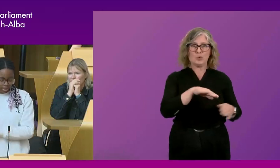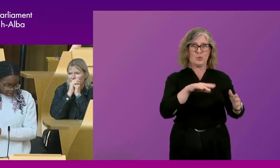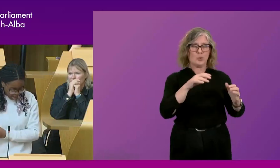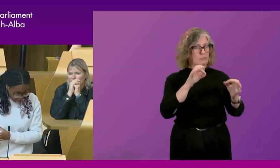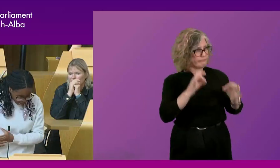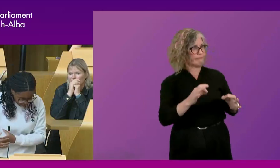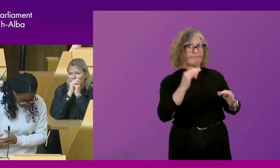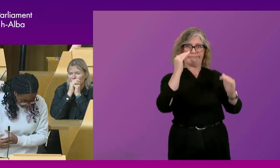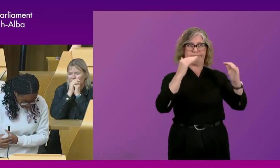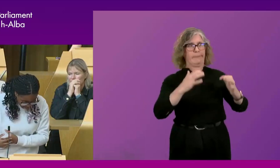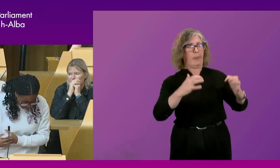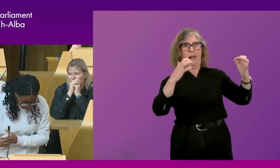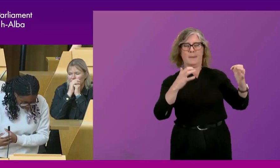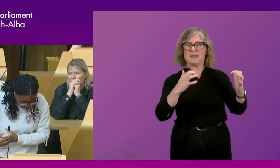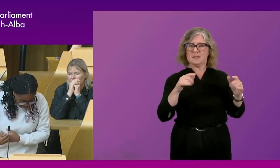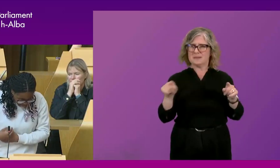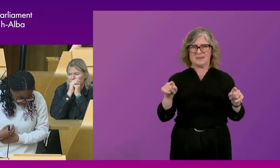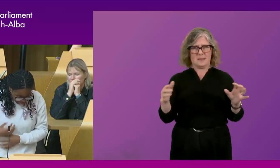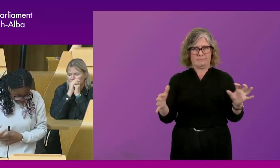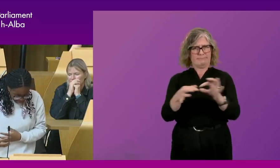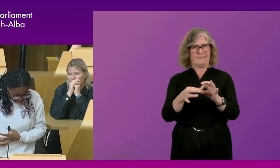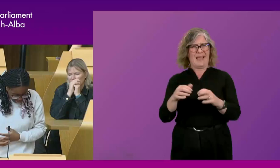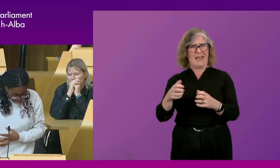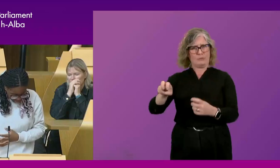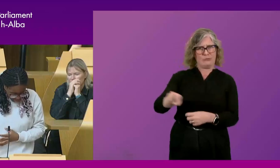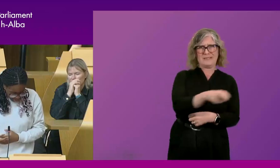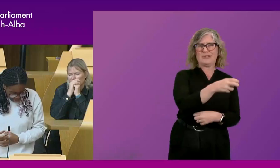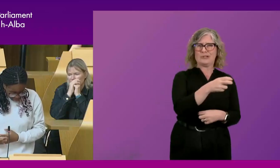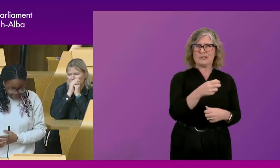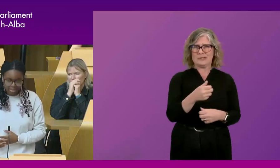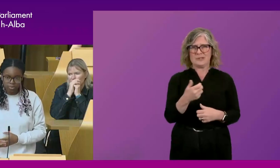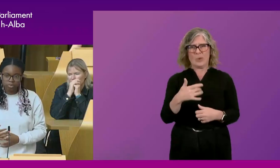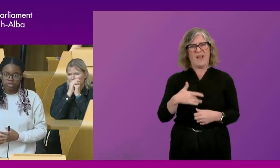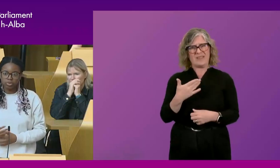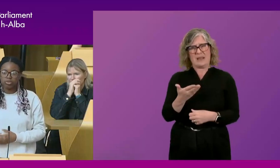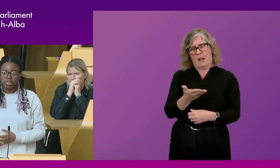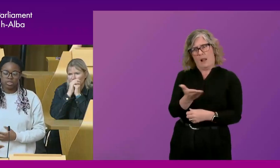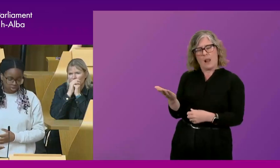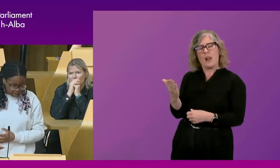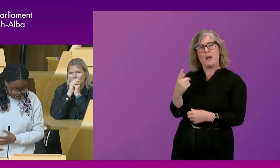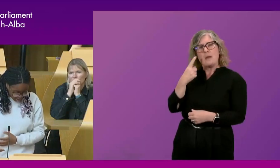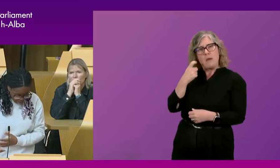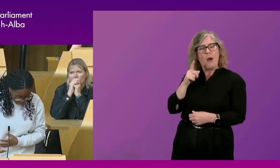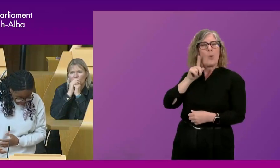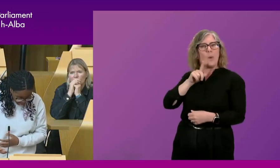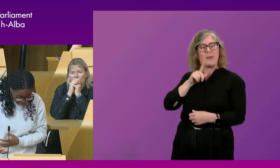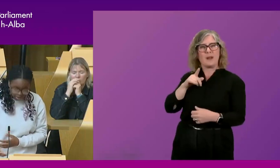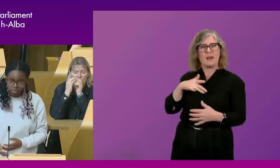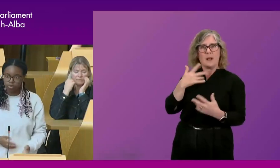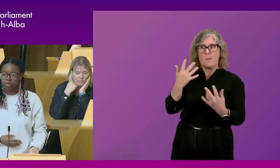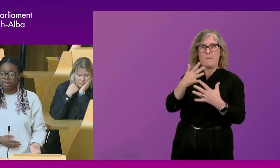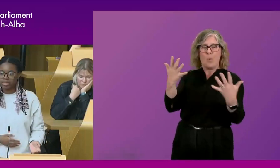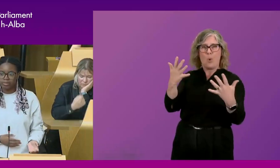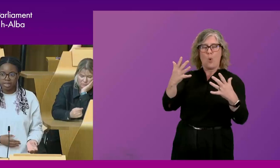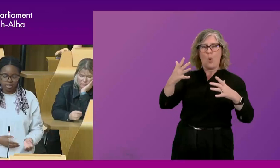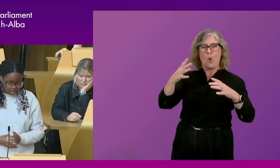parliament. And basically, there is a, the young women are faced because we do see scrutiny and in the media